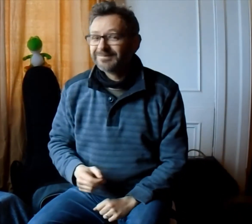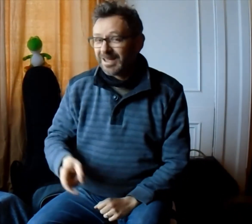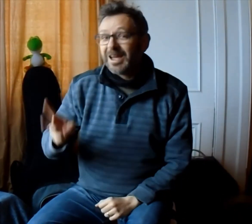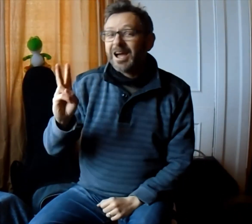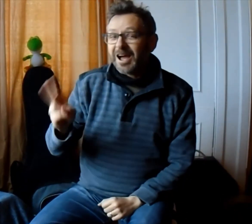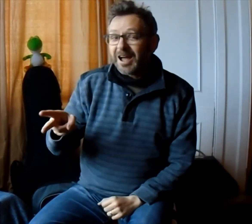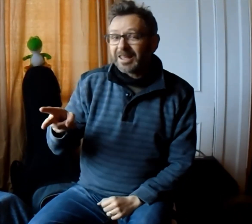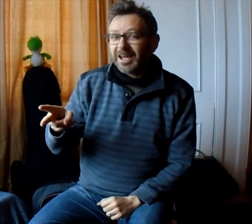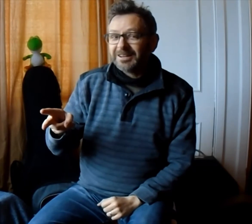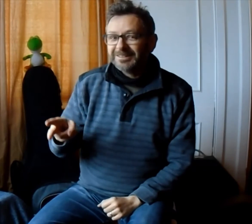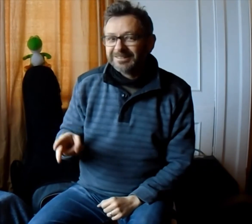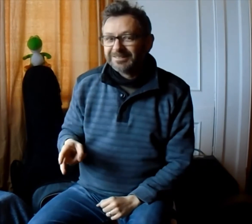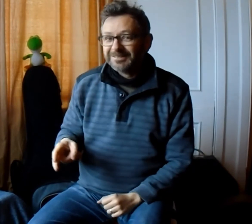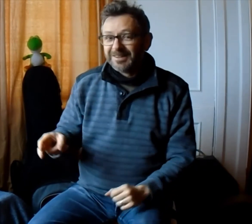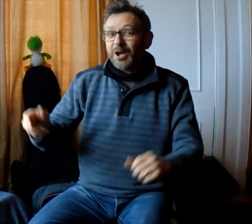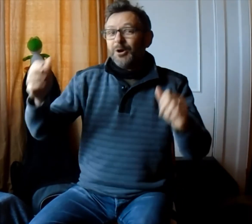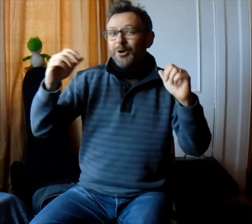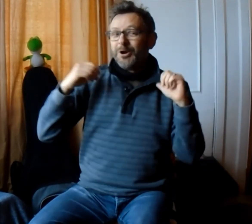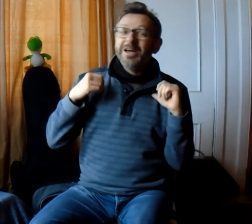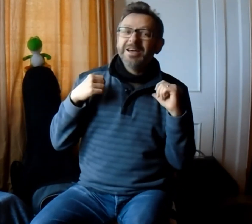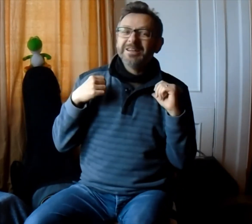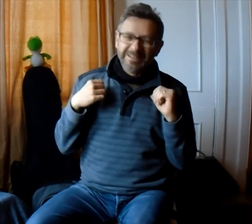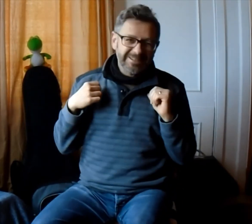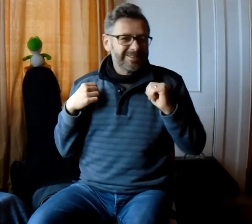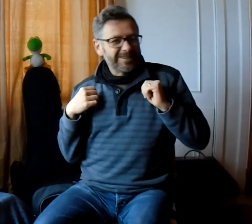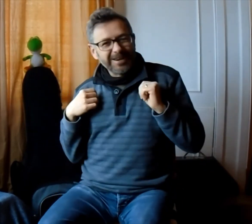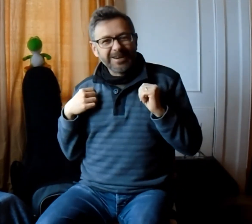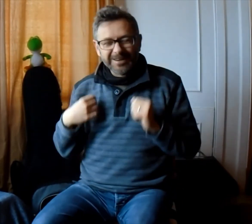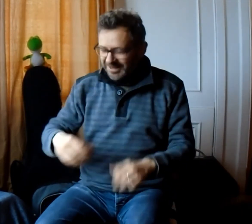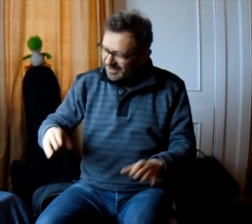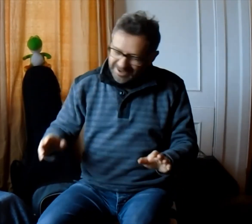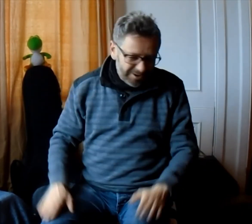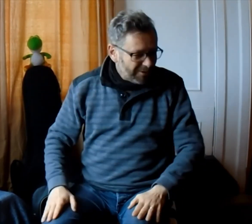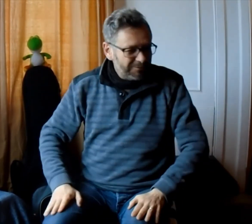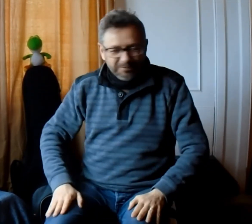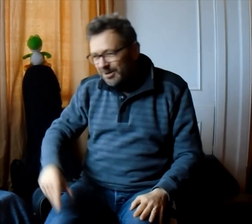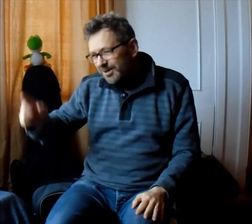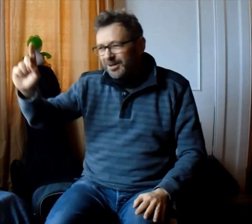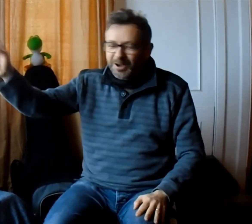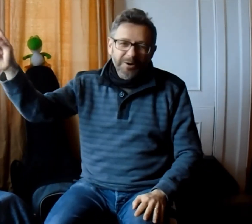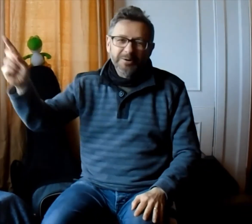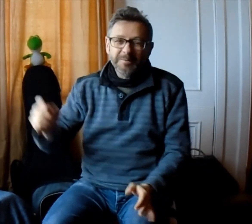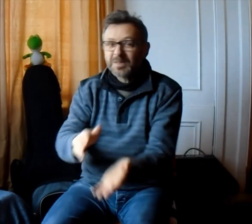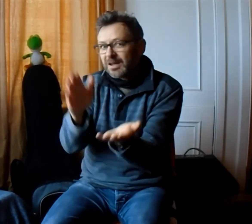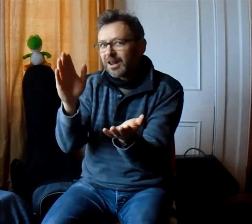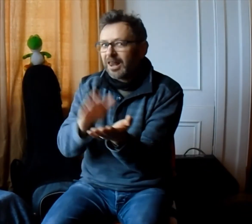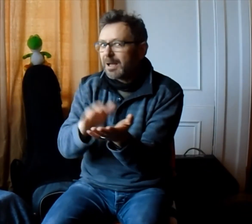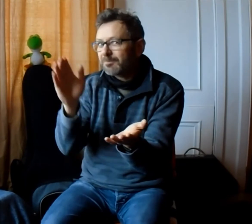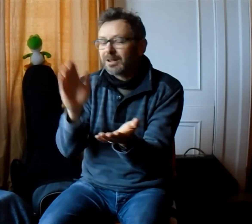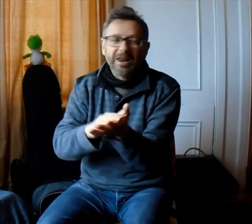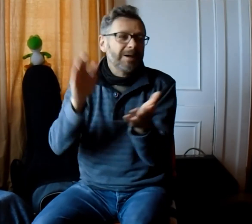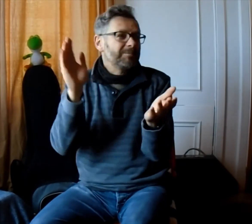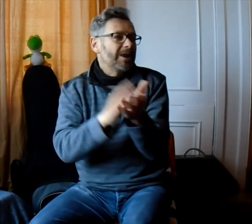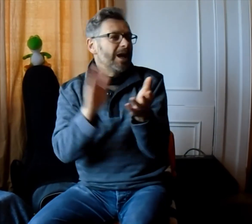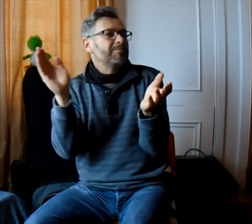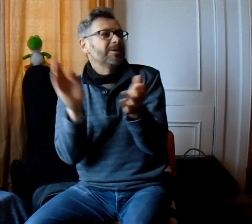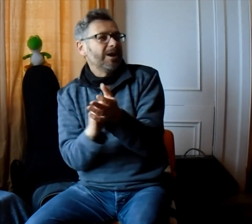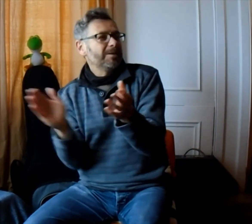And again. Ready, steady, off we go. Clap, clap, clap, clap,